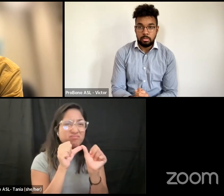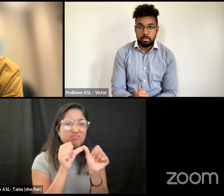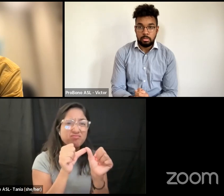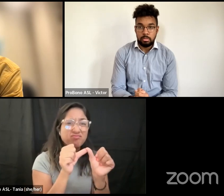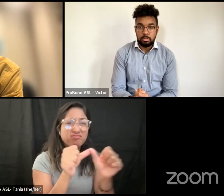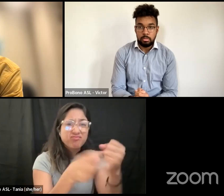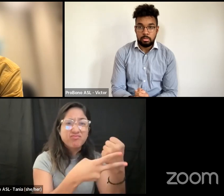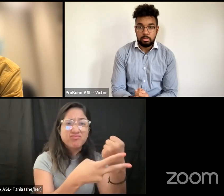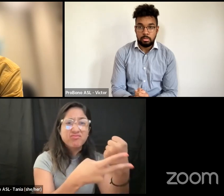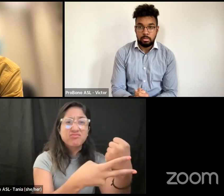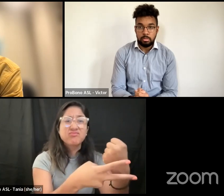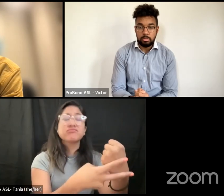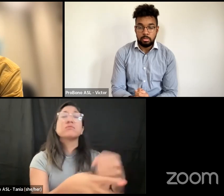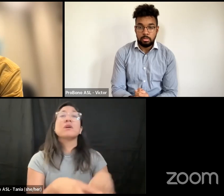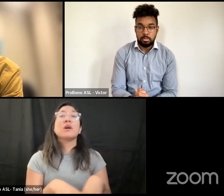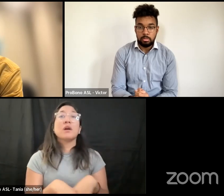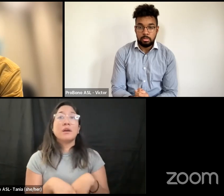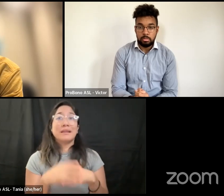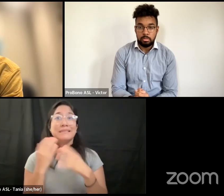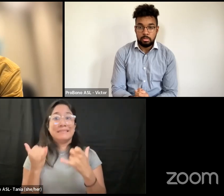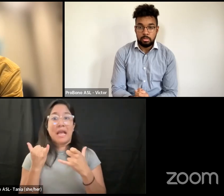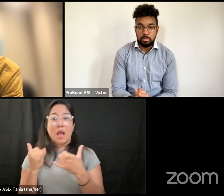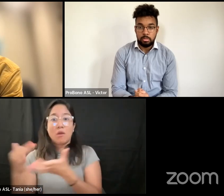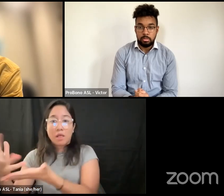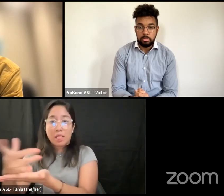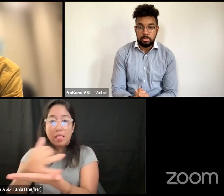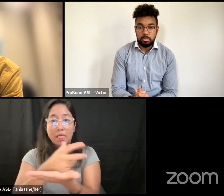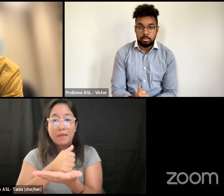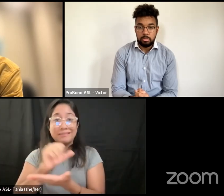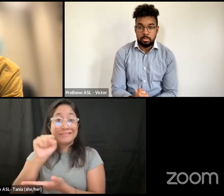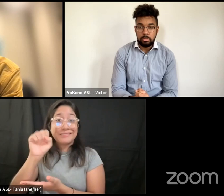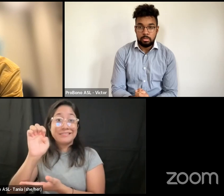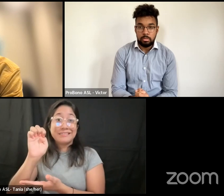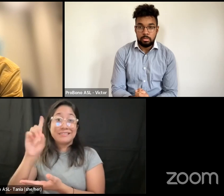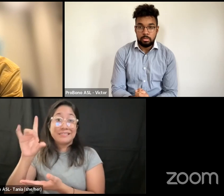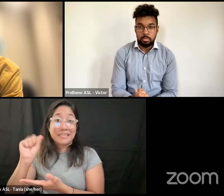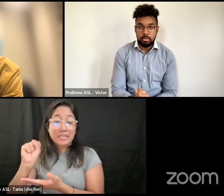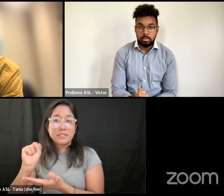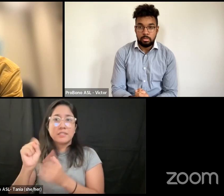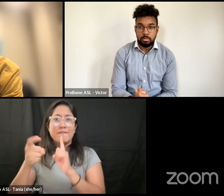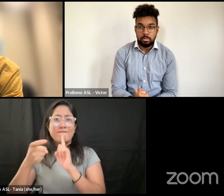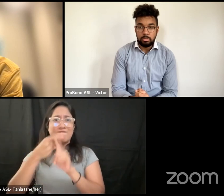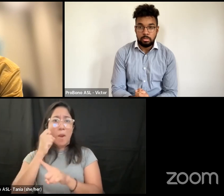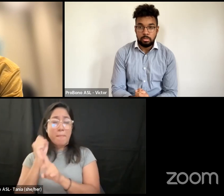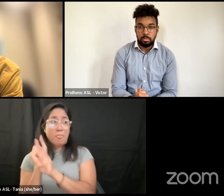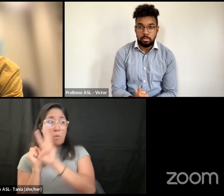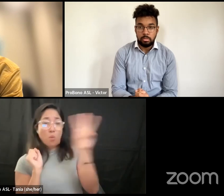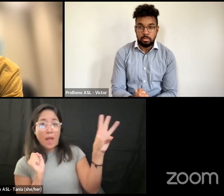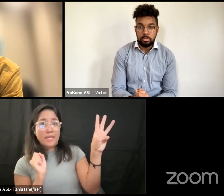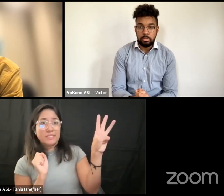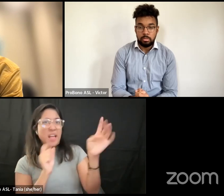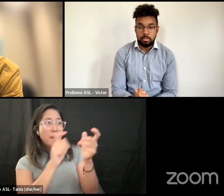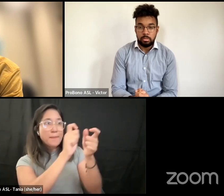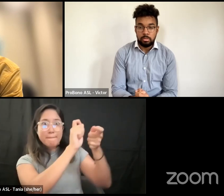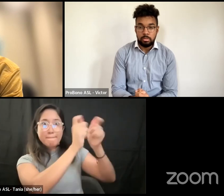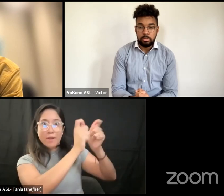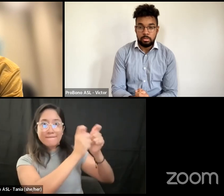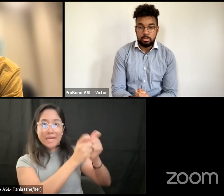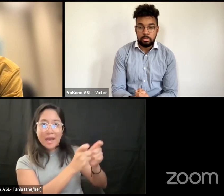seedlings now that have been genetically modified from the west in the name of aid and now